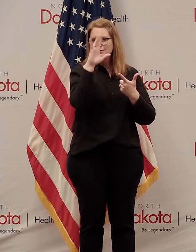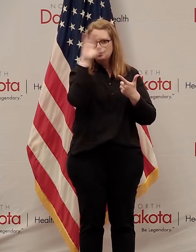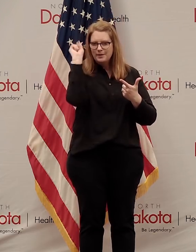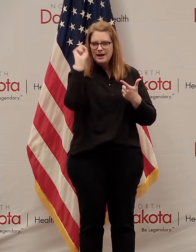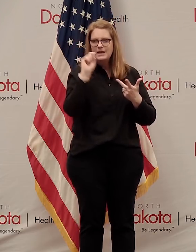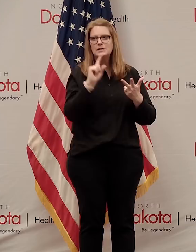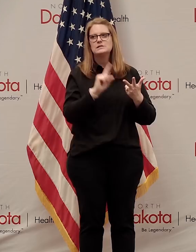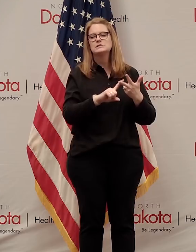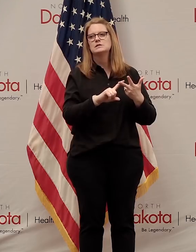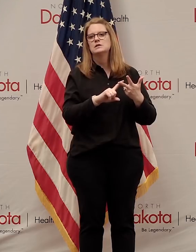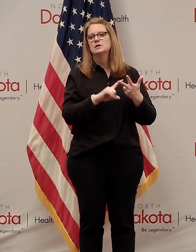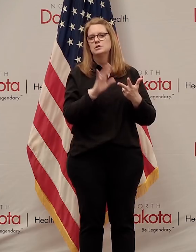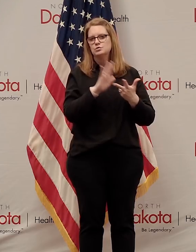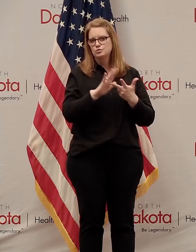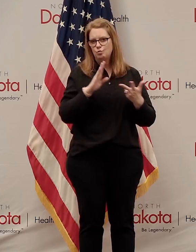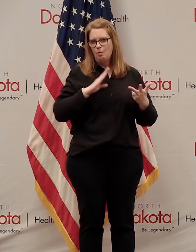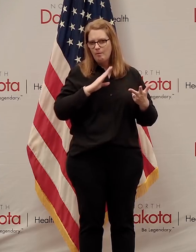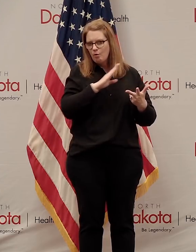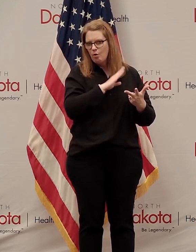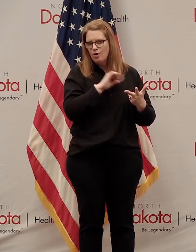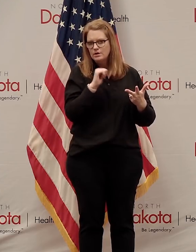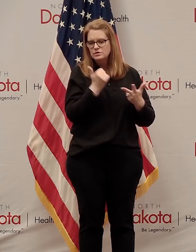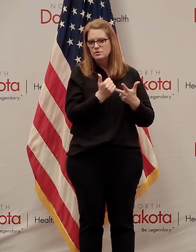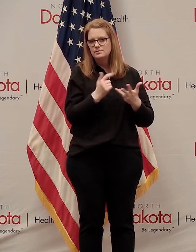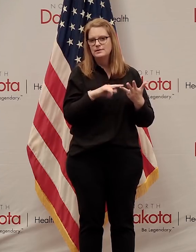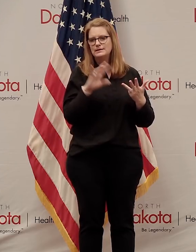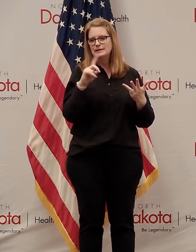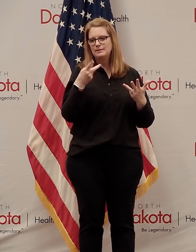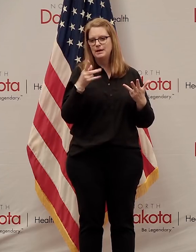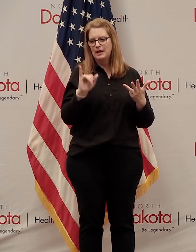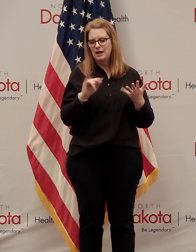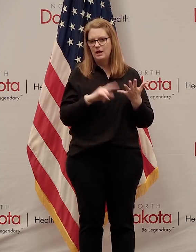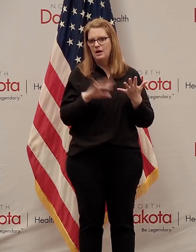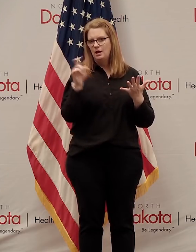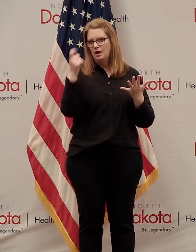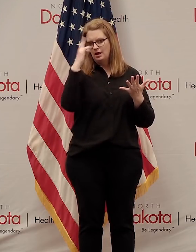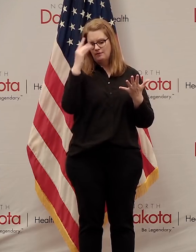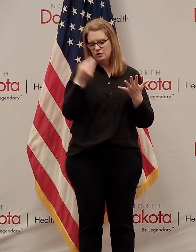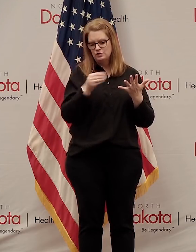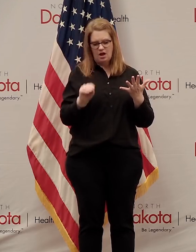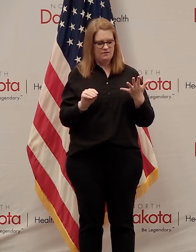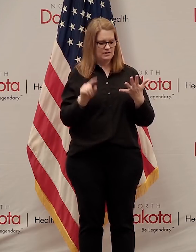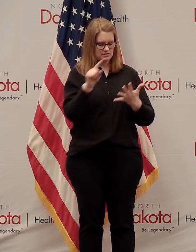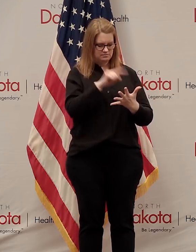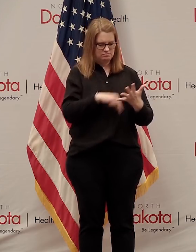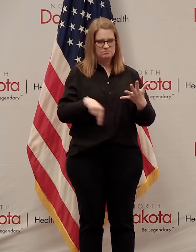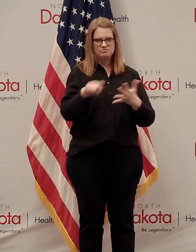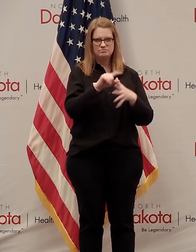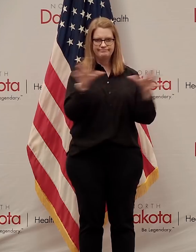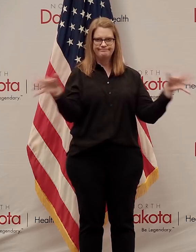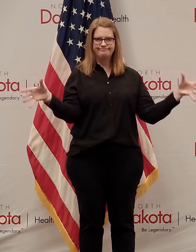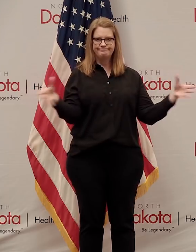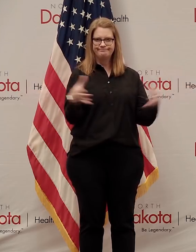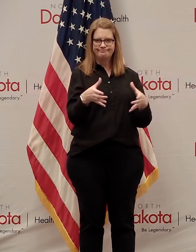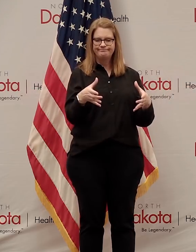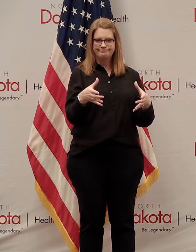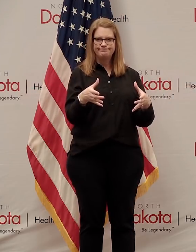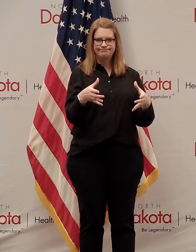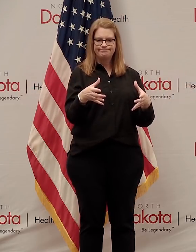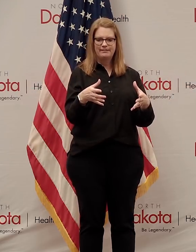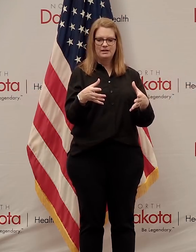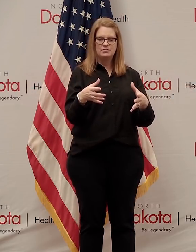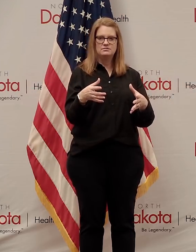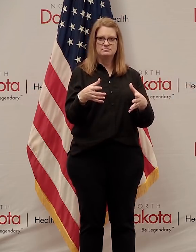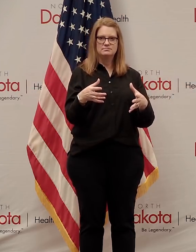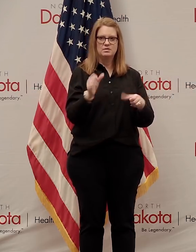We'll be working with the school board association with DPI governor's office. All the groups that worked so well together when we got on distance learning